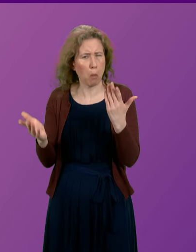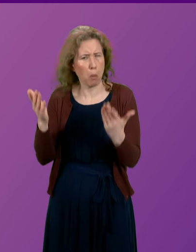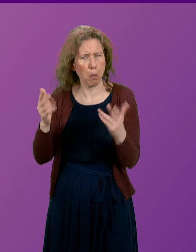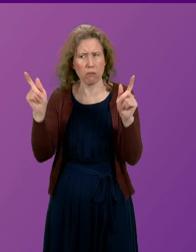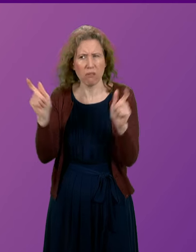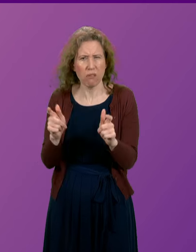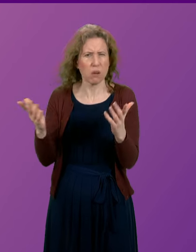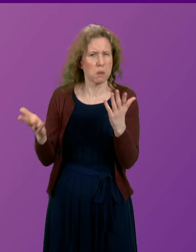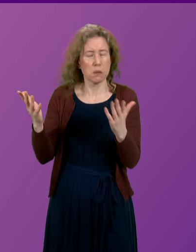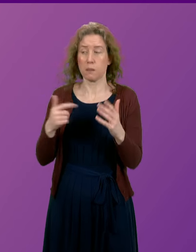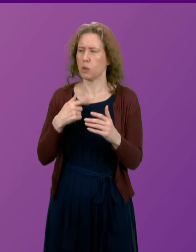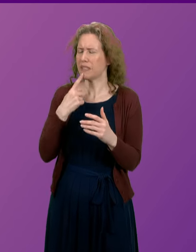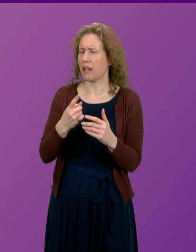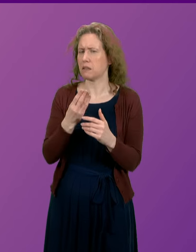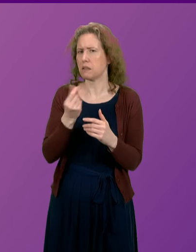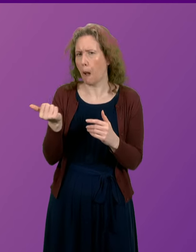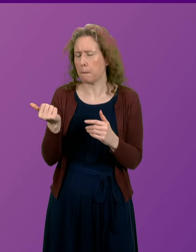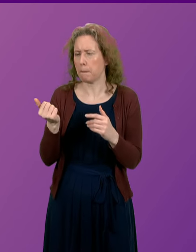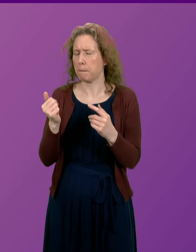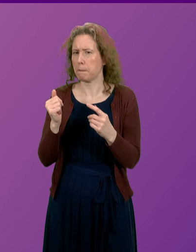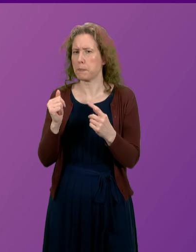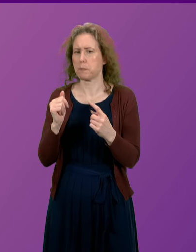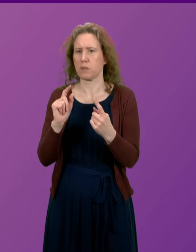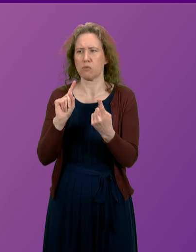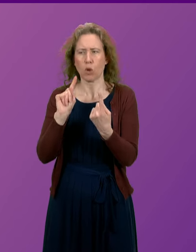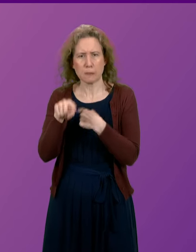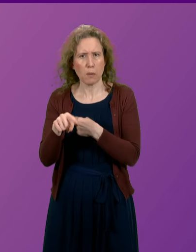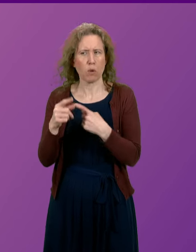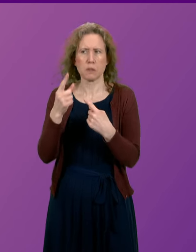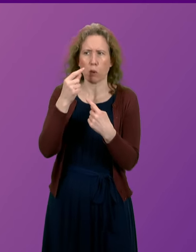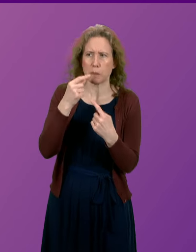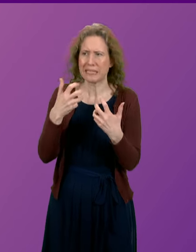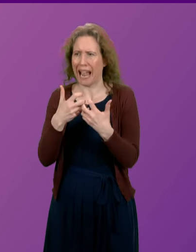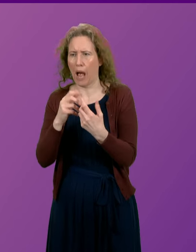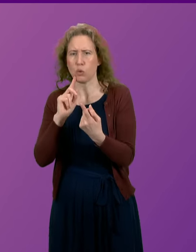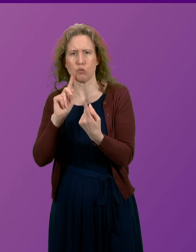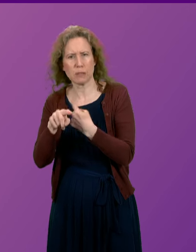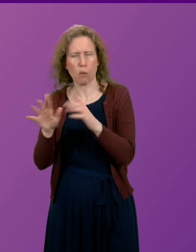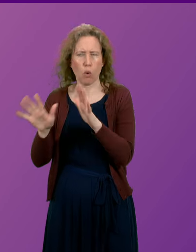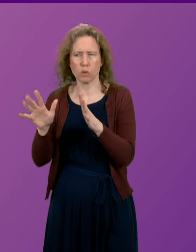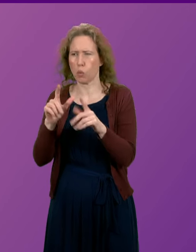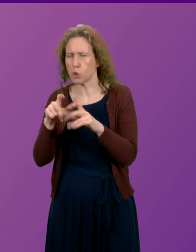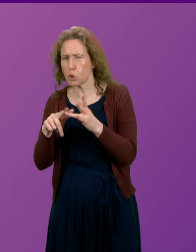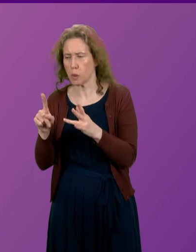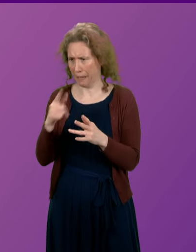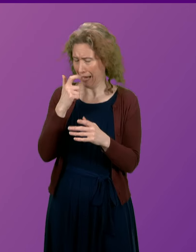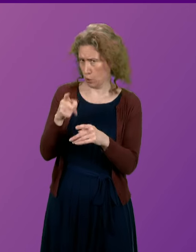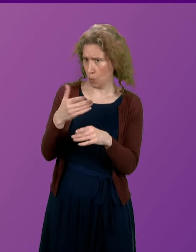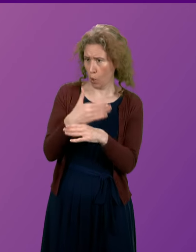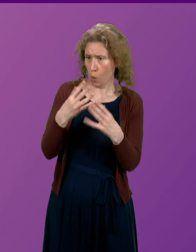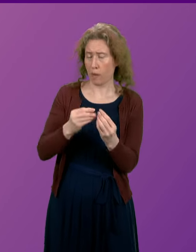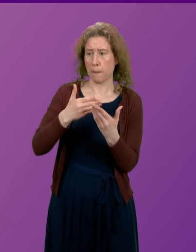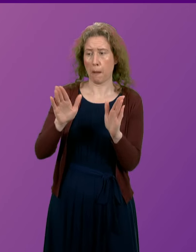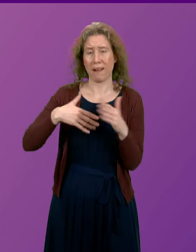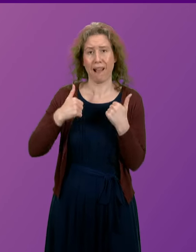mentioned some of the relevant response to the possibility of this. But I wondered if he might be able to work with Public Health Scotland to